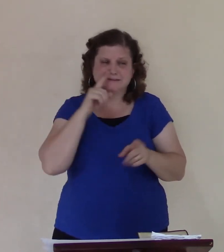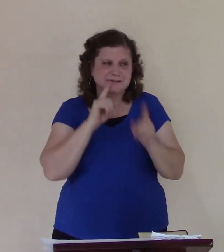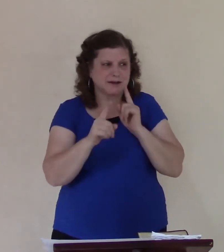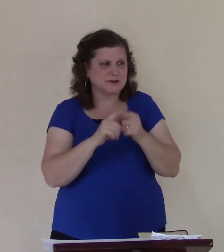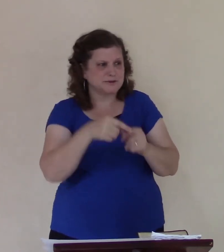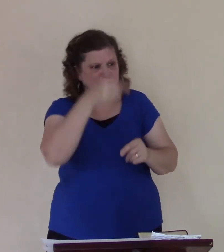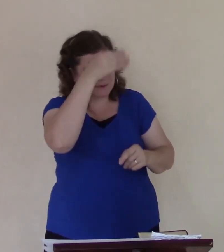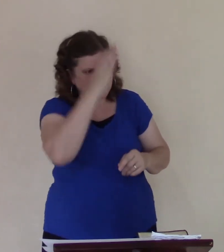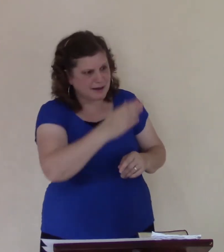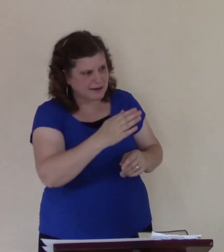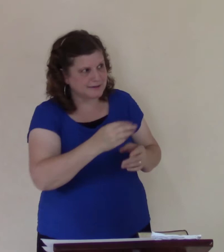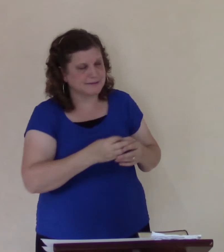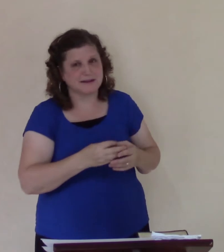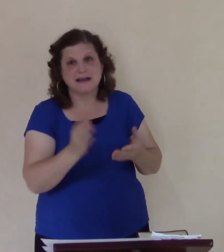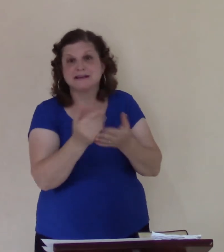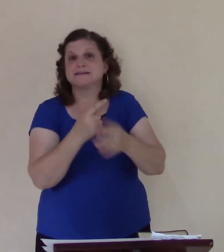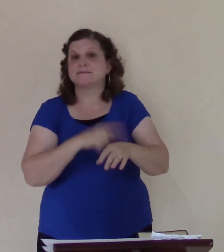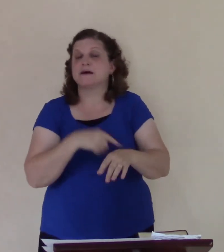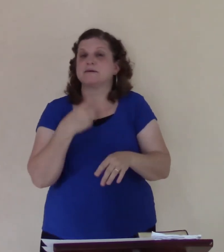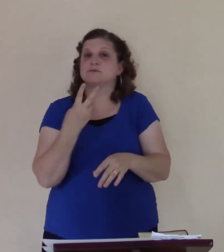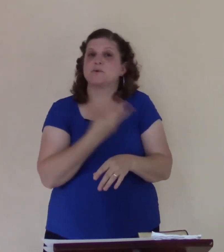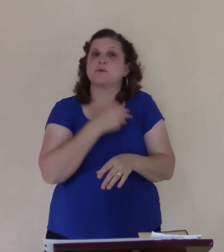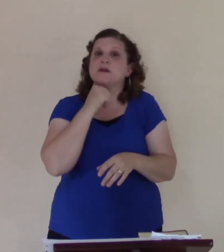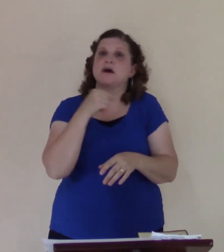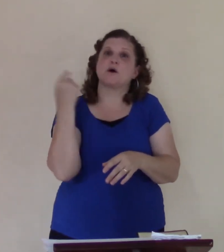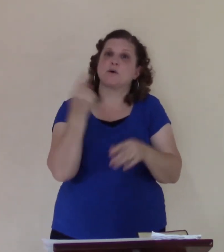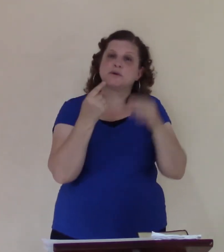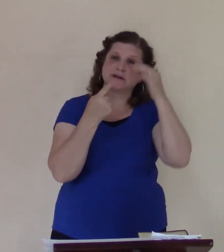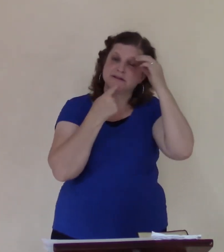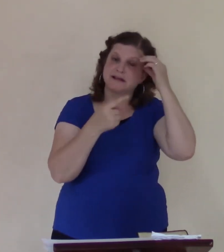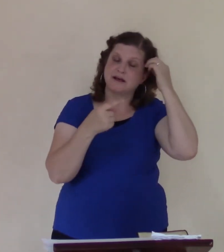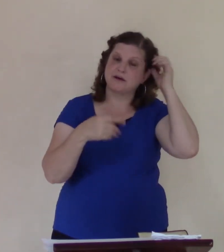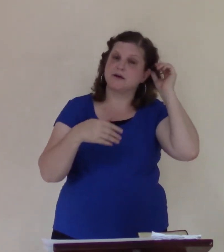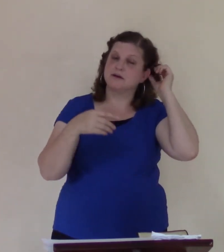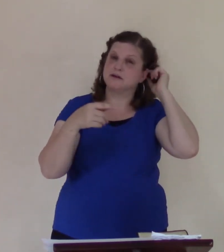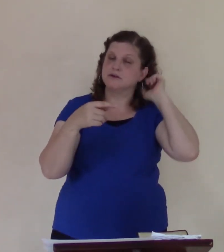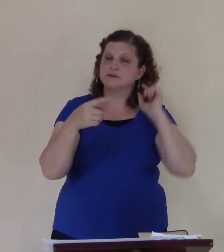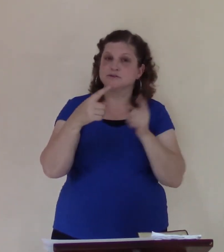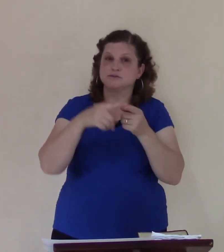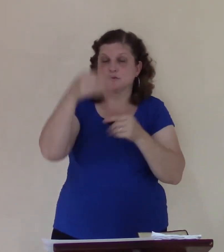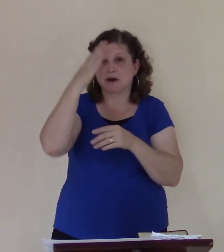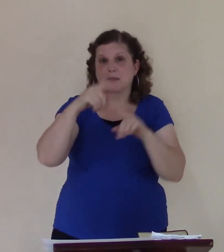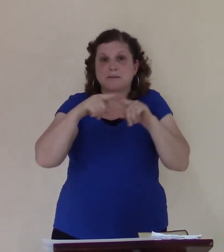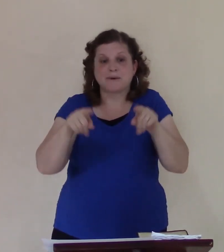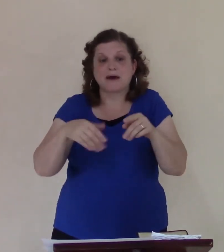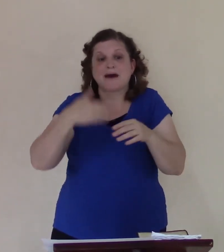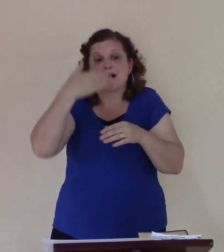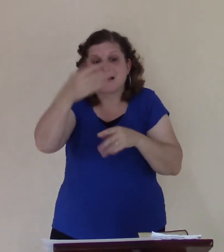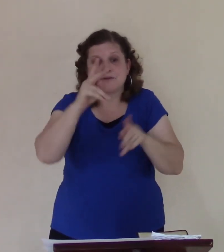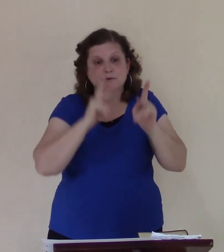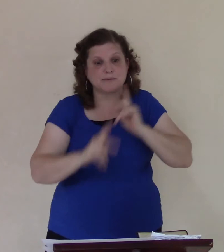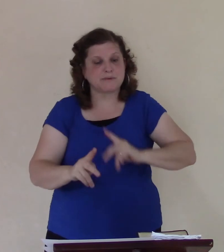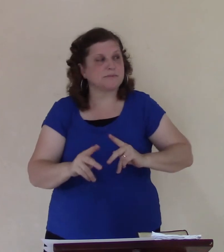just tell it to God and tell it to others. You know, the people who look at us in the Bible, they're like, let me do the same.